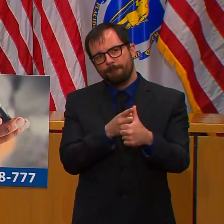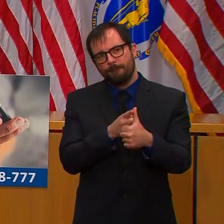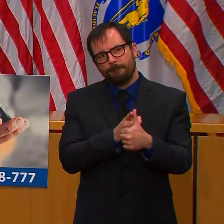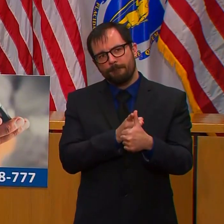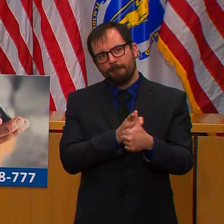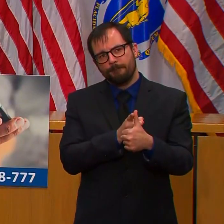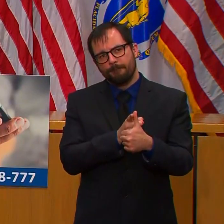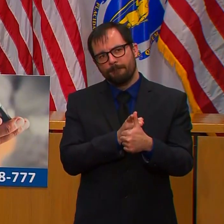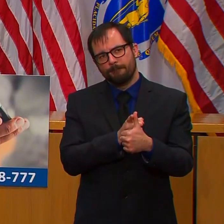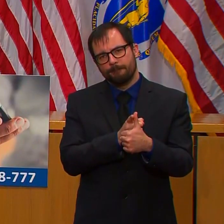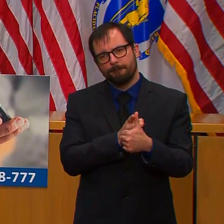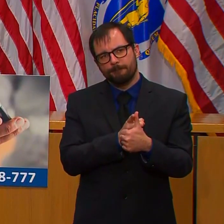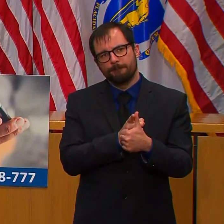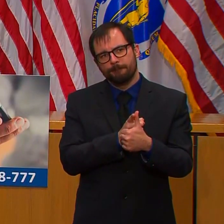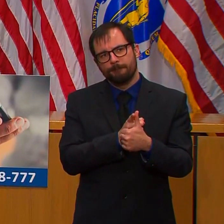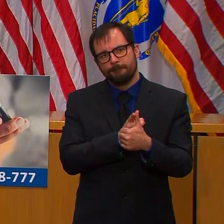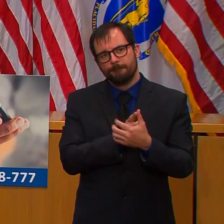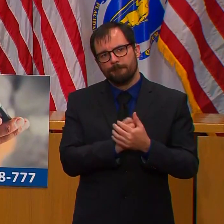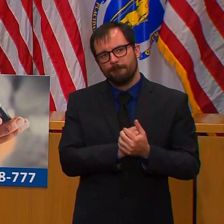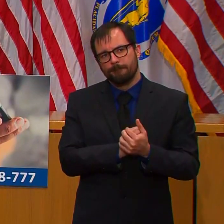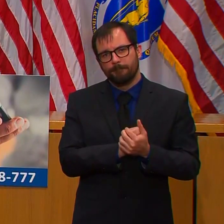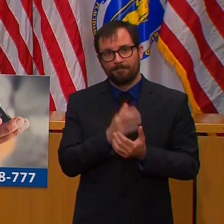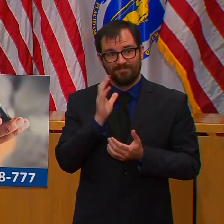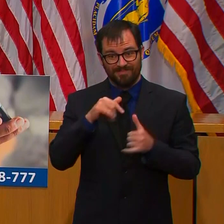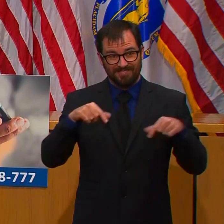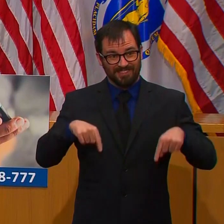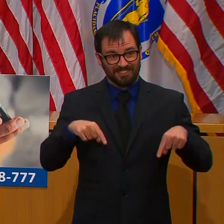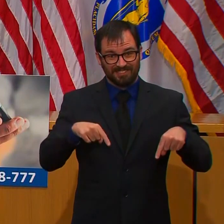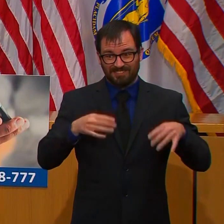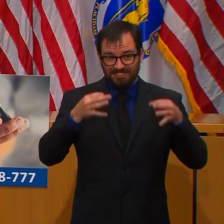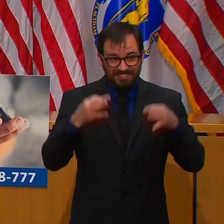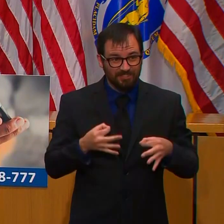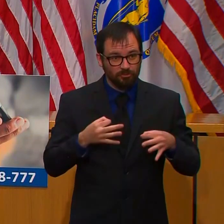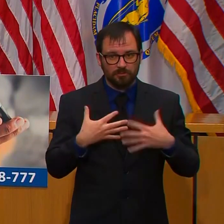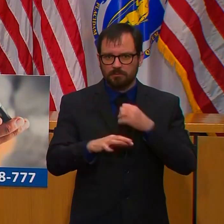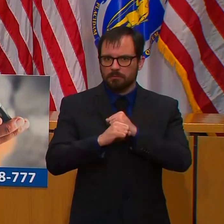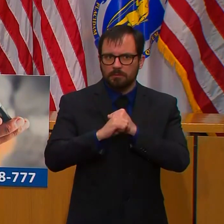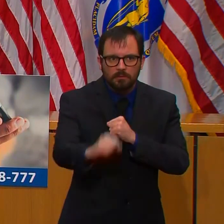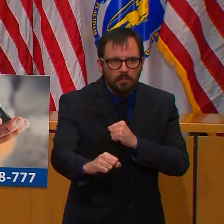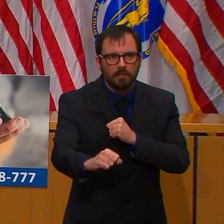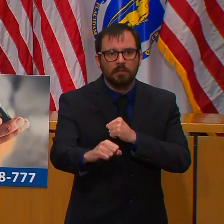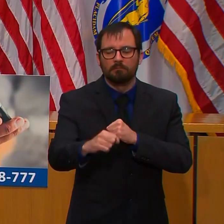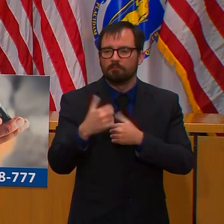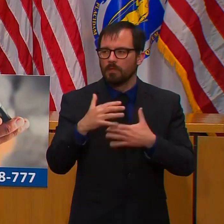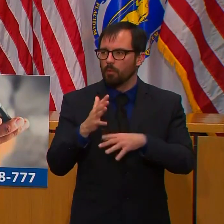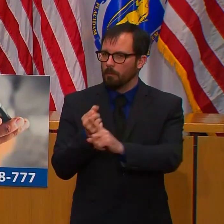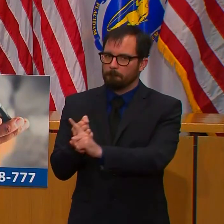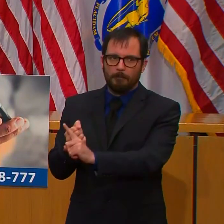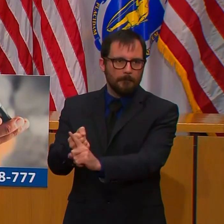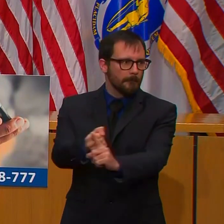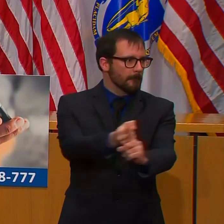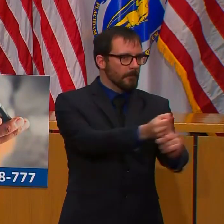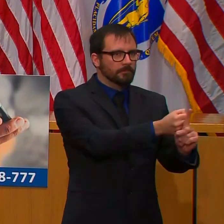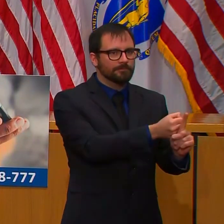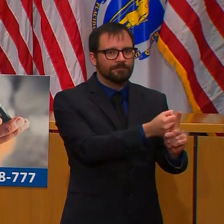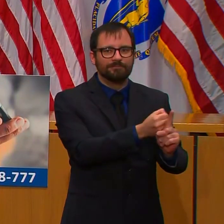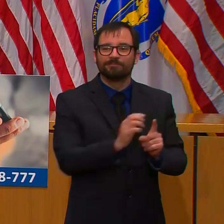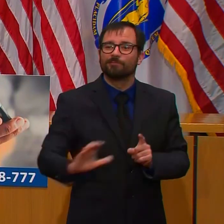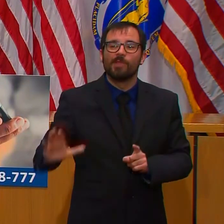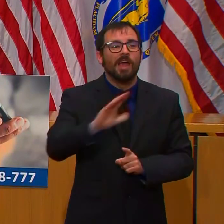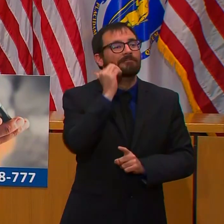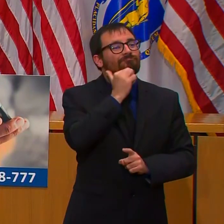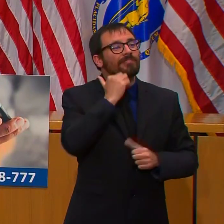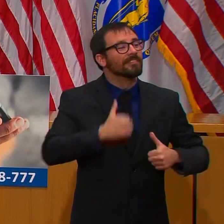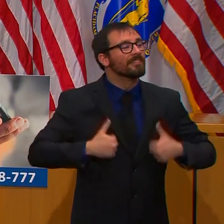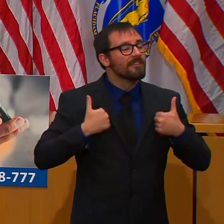on our economy and on our daily lives that these decisions have, and they have not been made lightly. But based